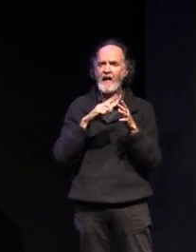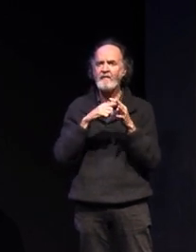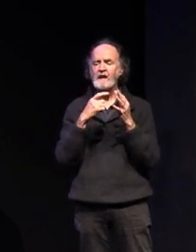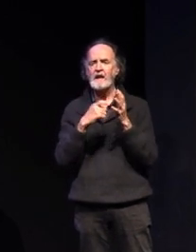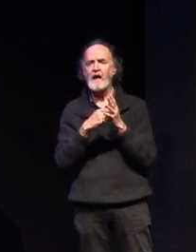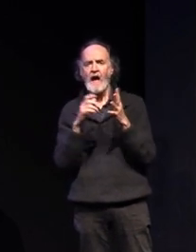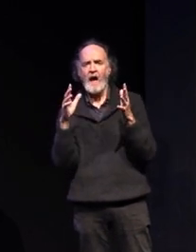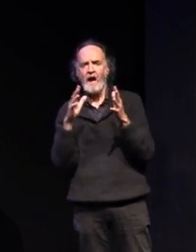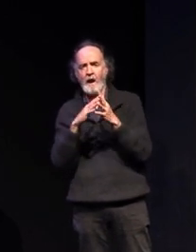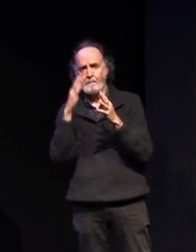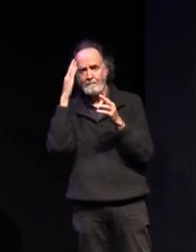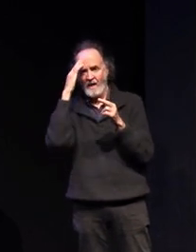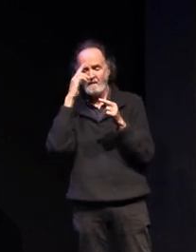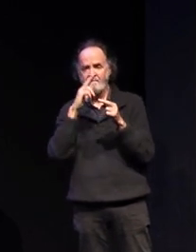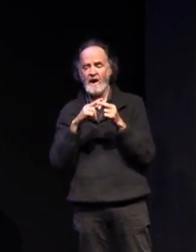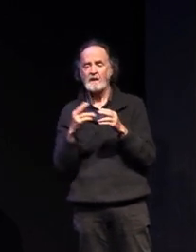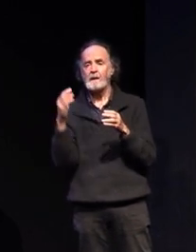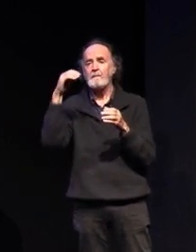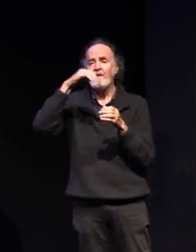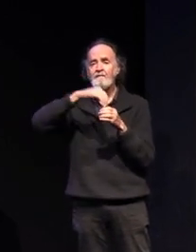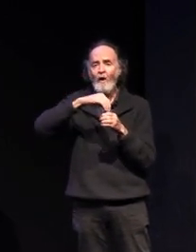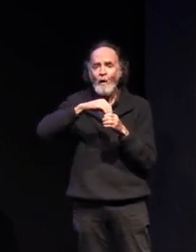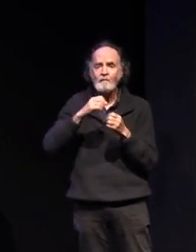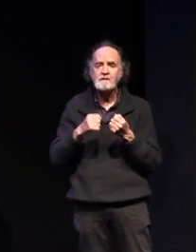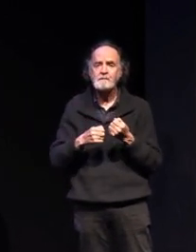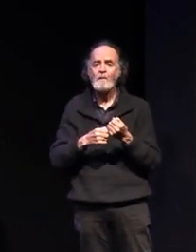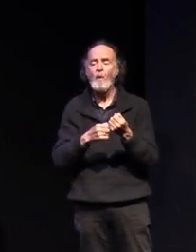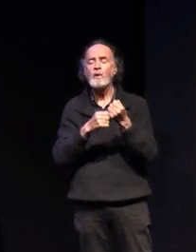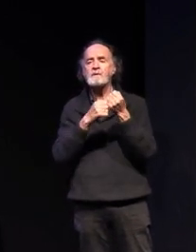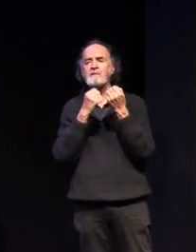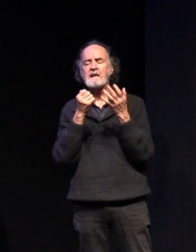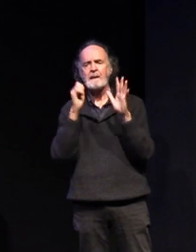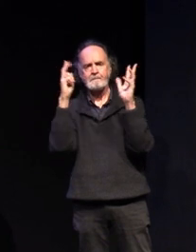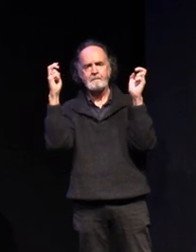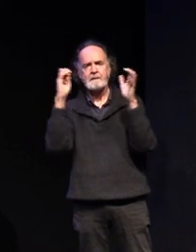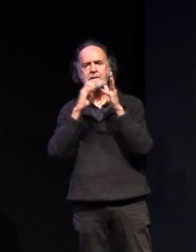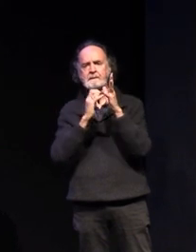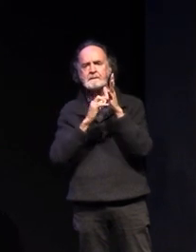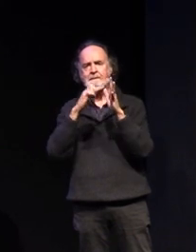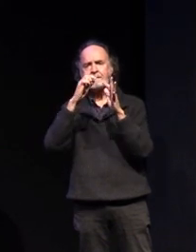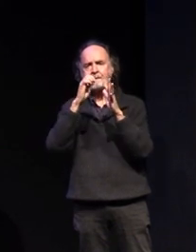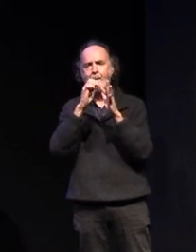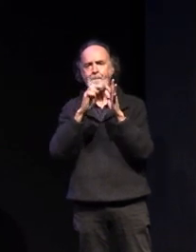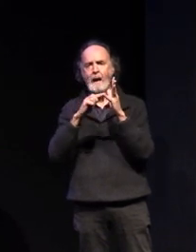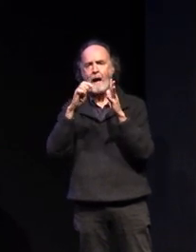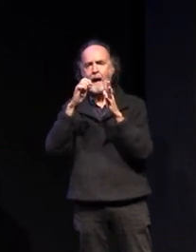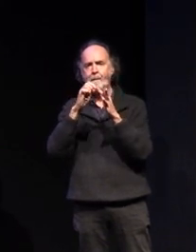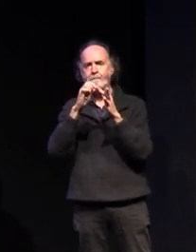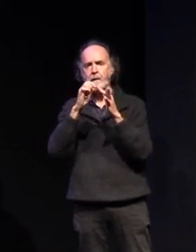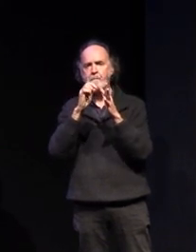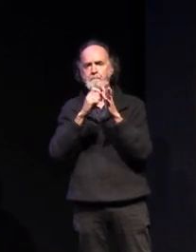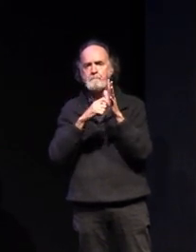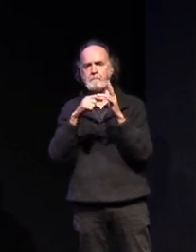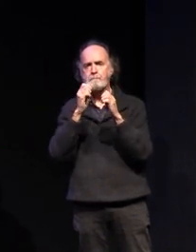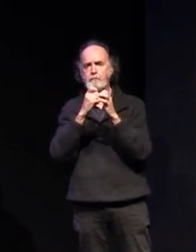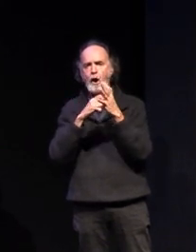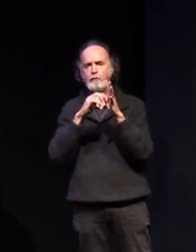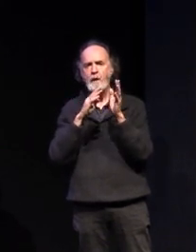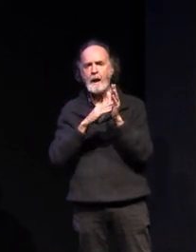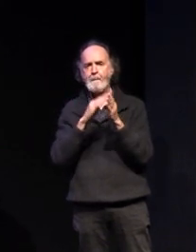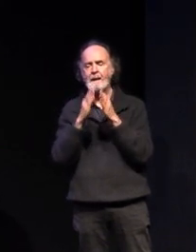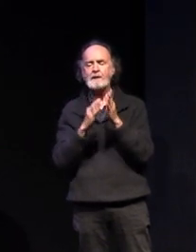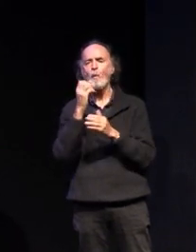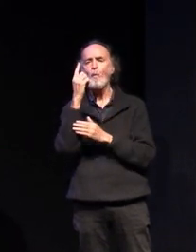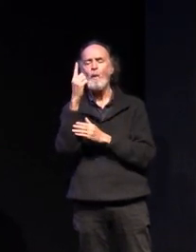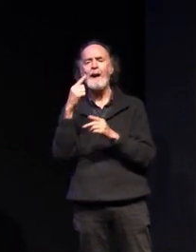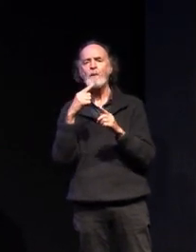and support in november there's a step up program our step up program is a week of